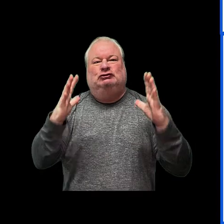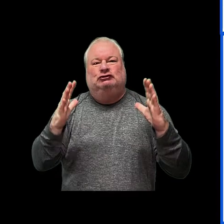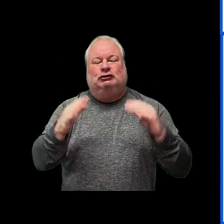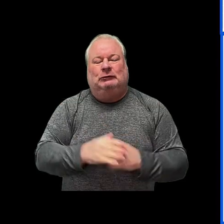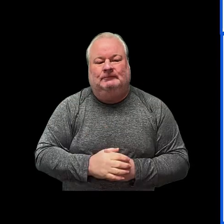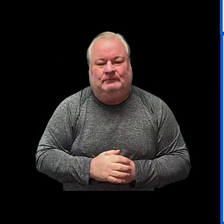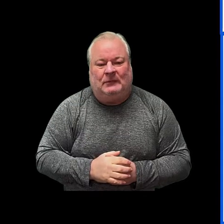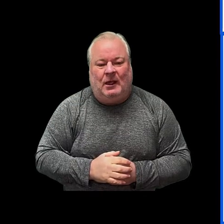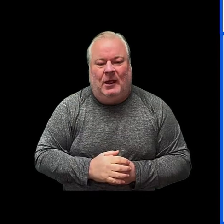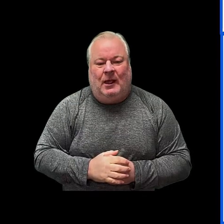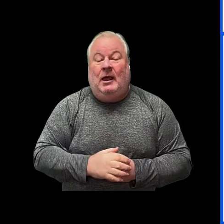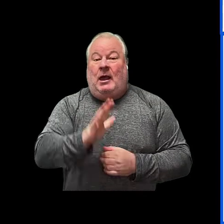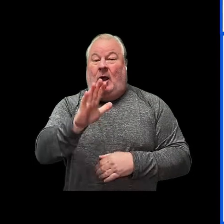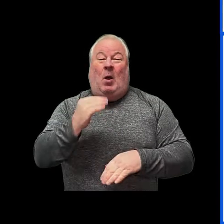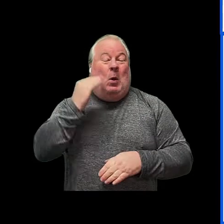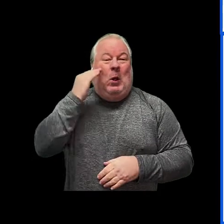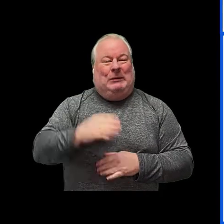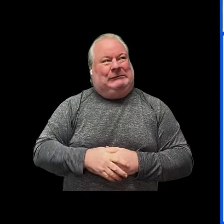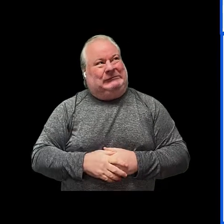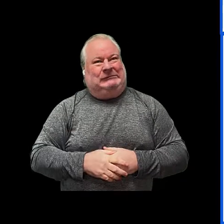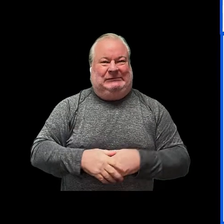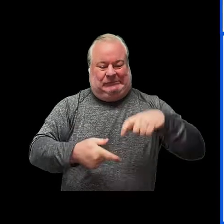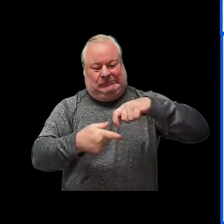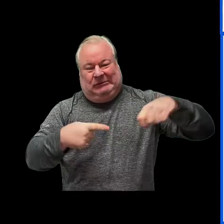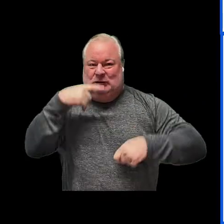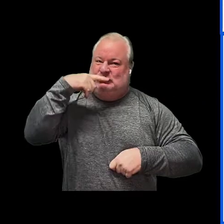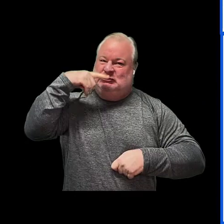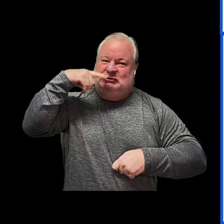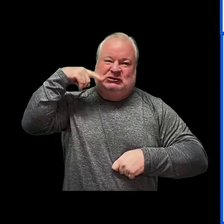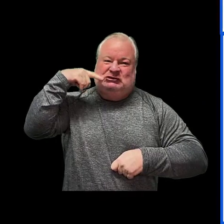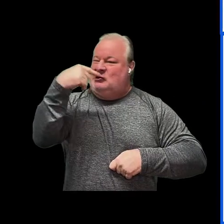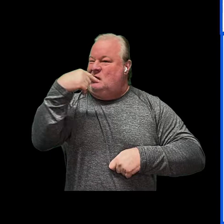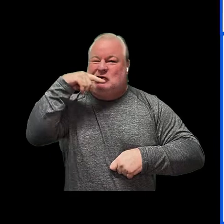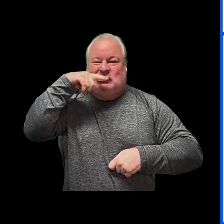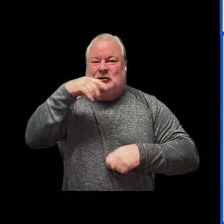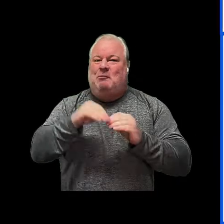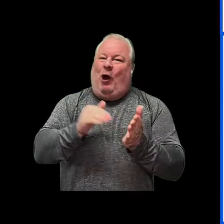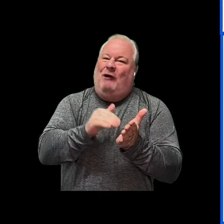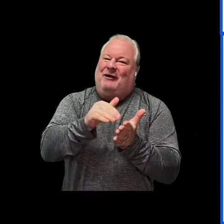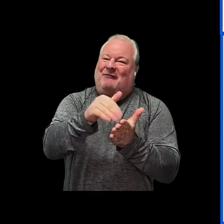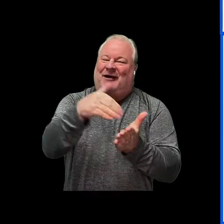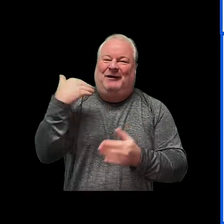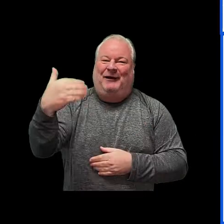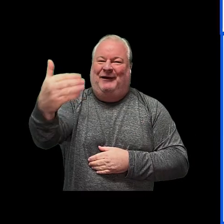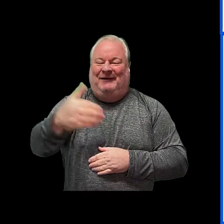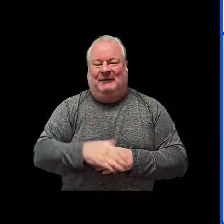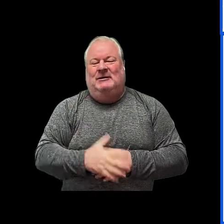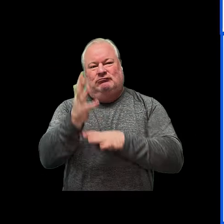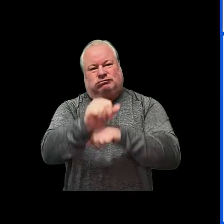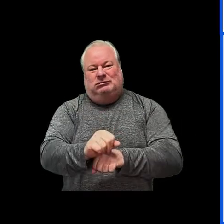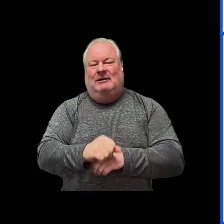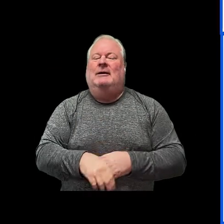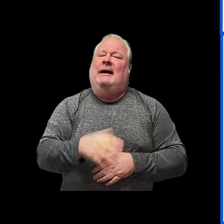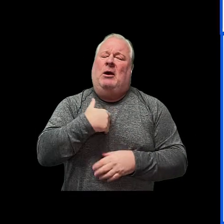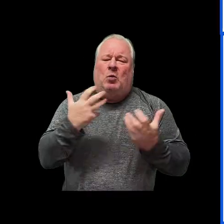teacher at home brush my teeth more often i want to